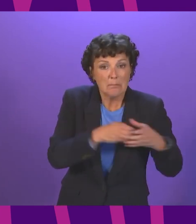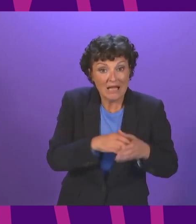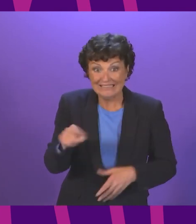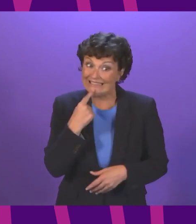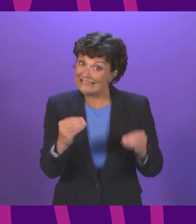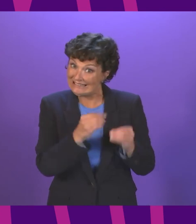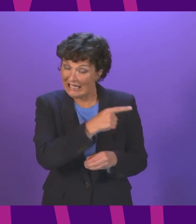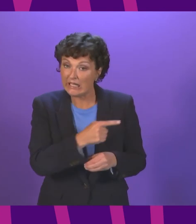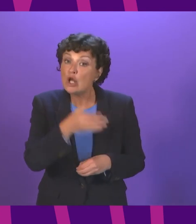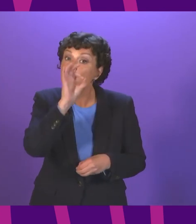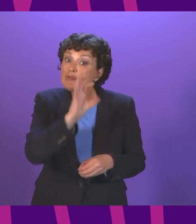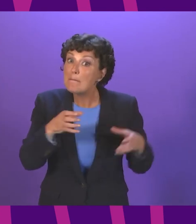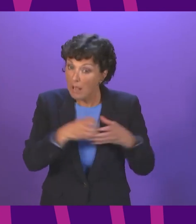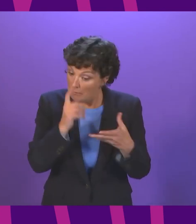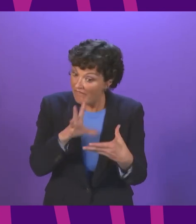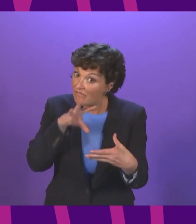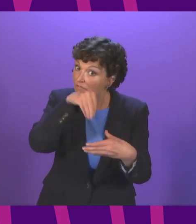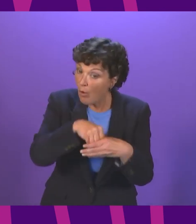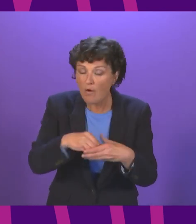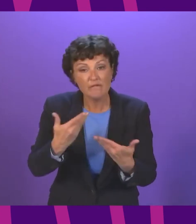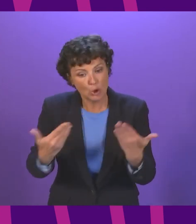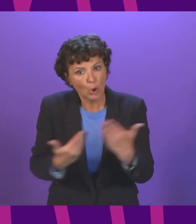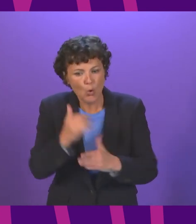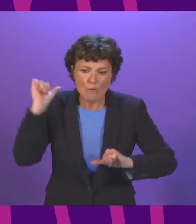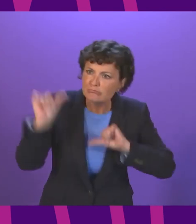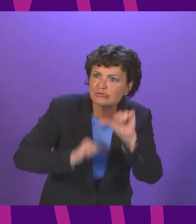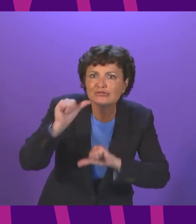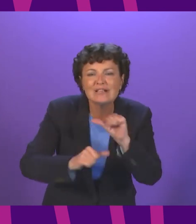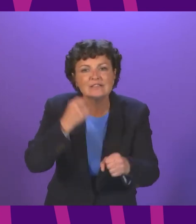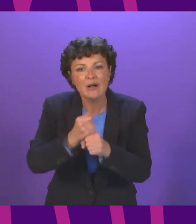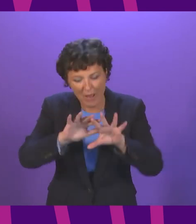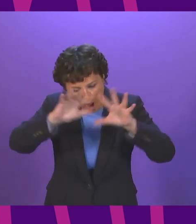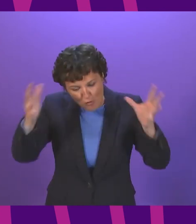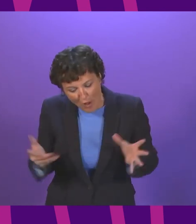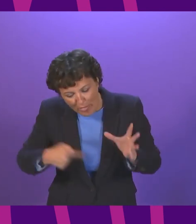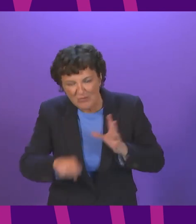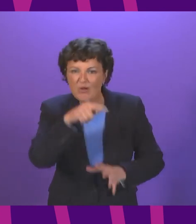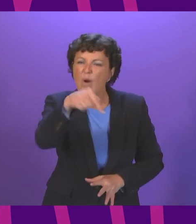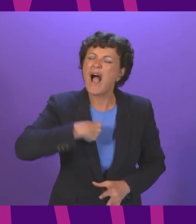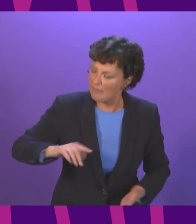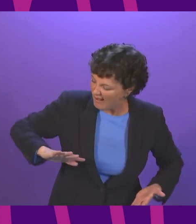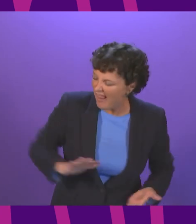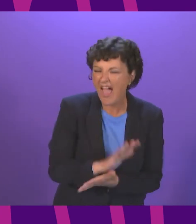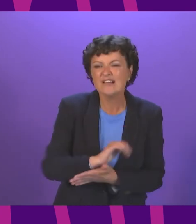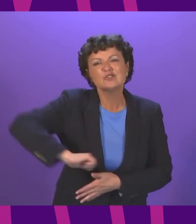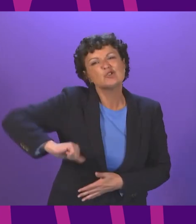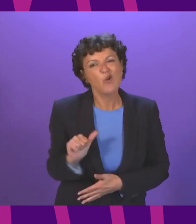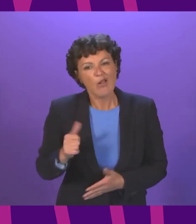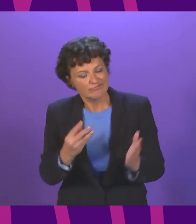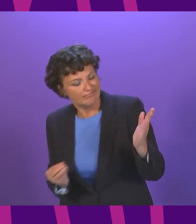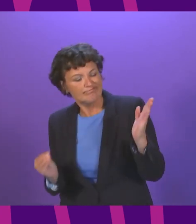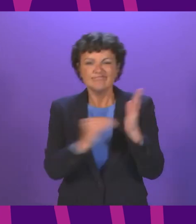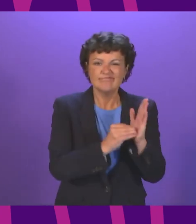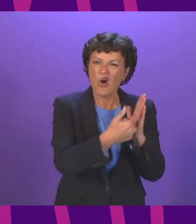participated in progressive governments around the world well I'm glad that we've added Scotland to the list of those areas